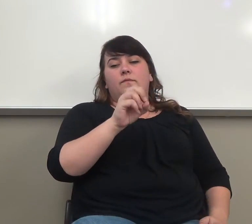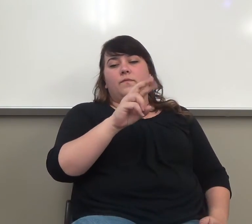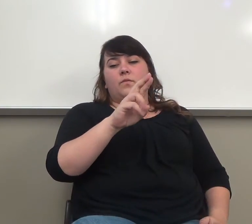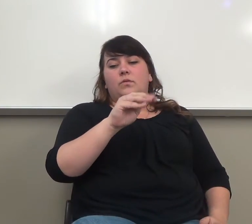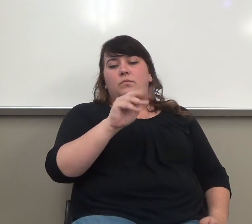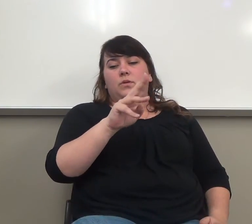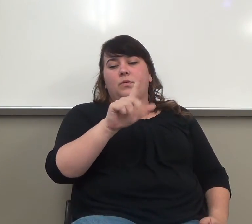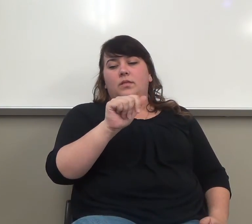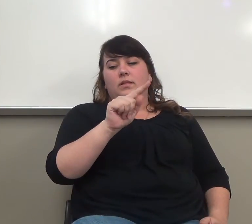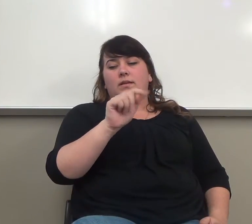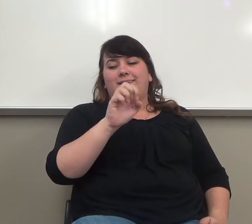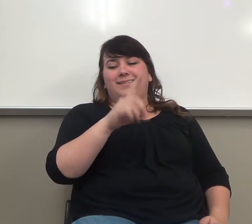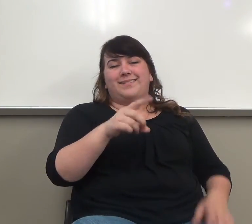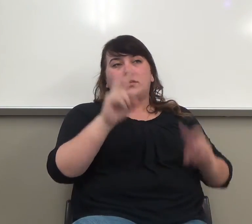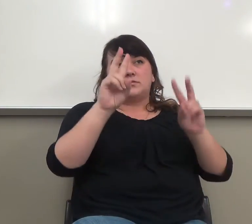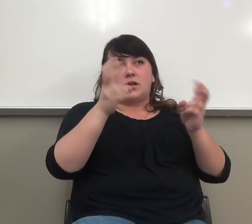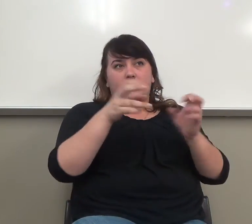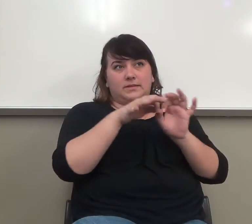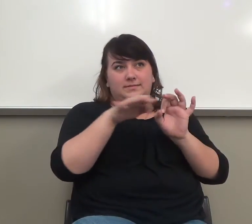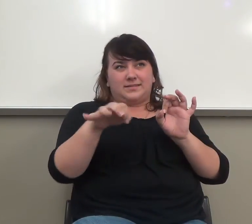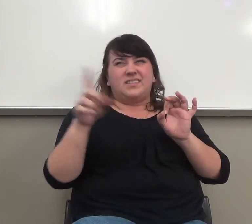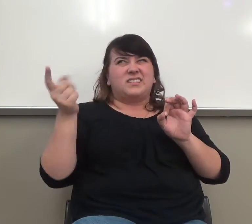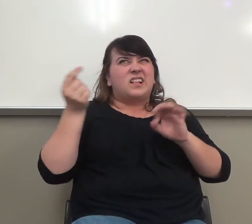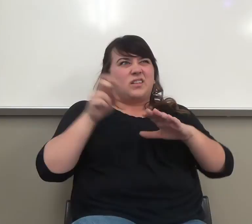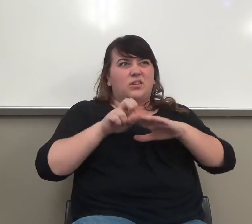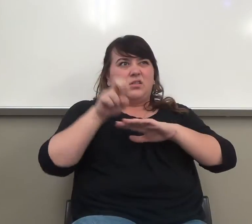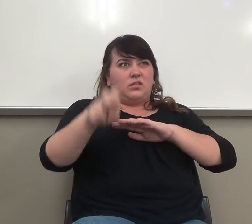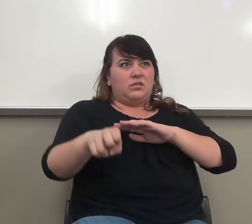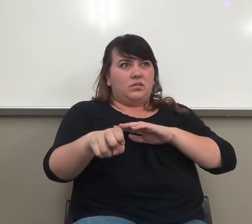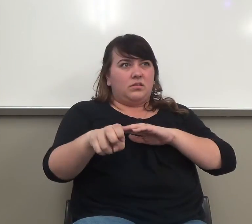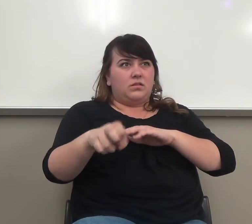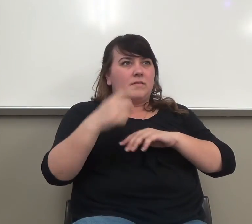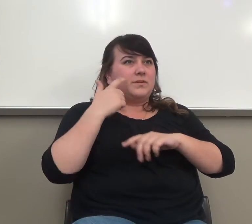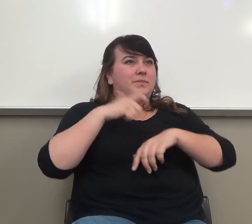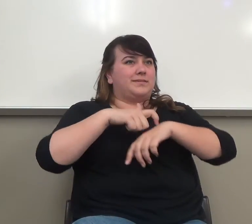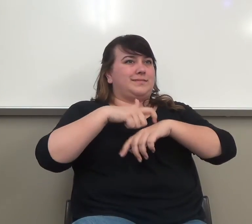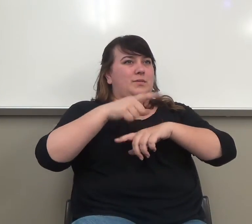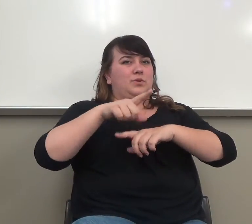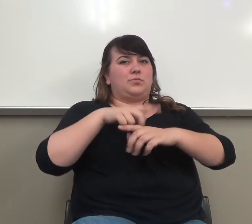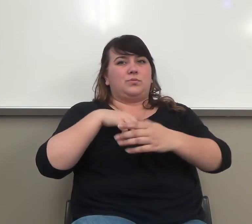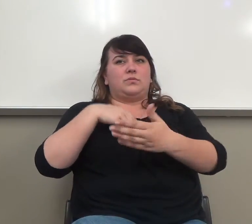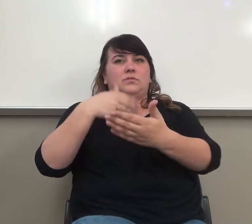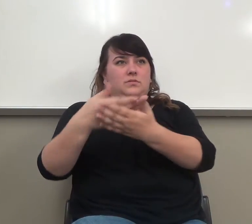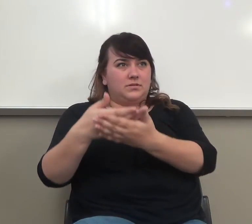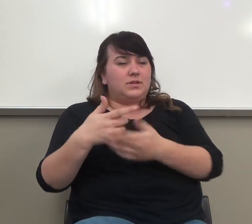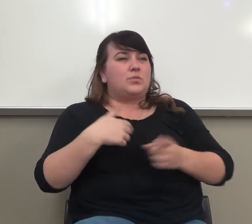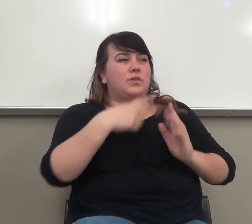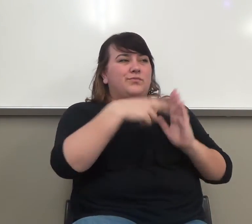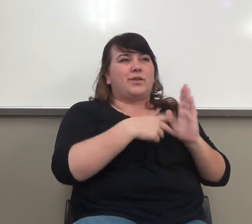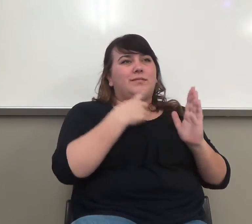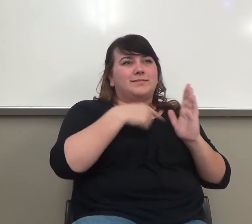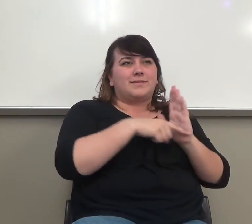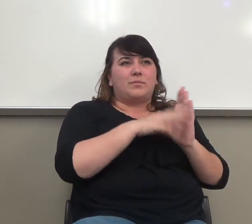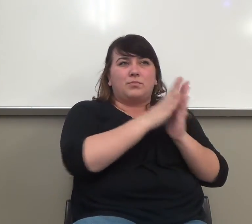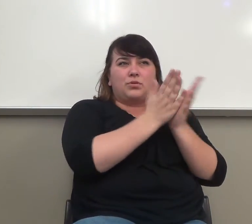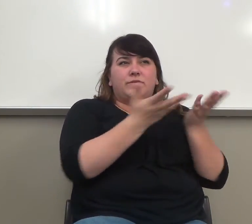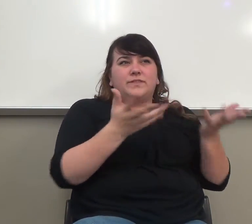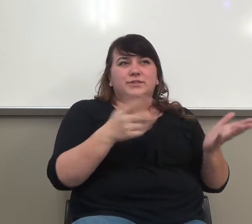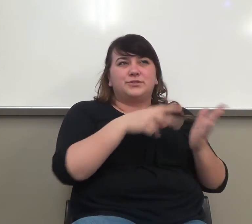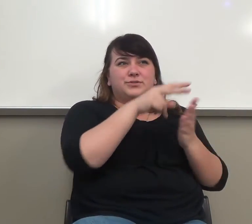yourself because by the time you get to do this, I'm hoping you'll have read the assignment in the book and understand